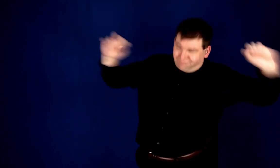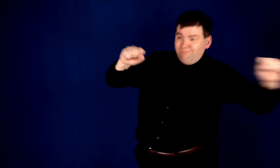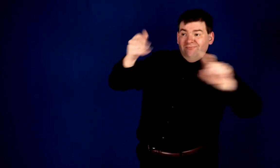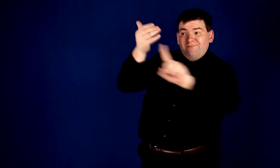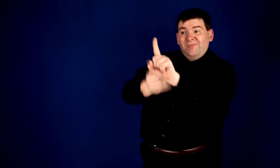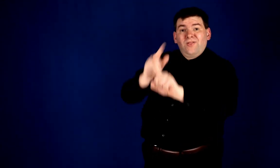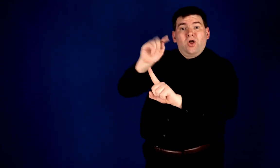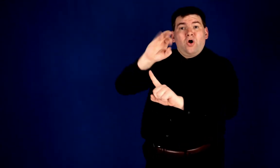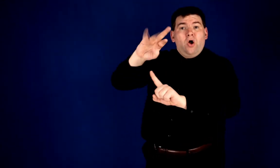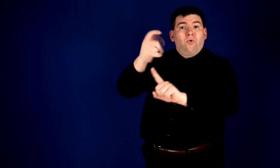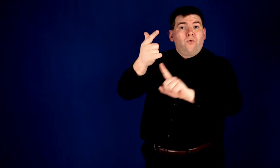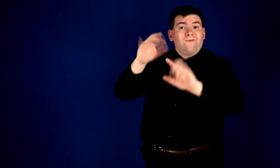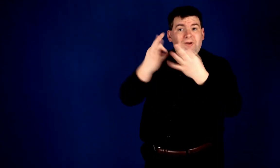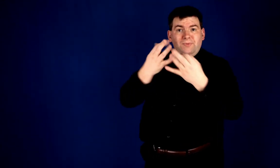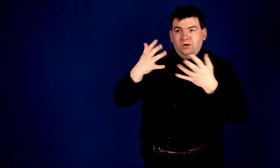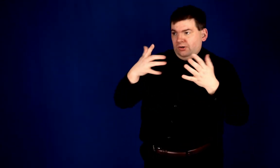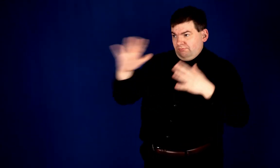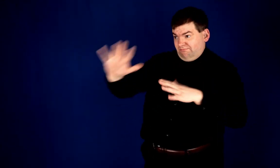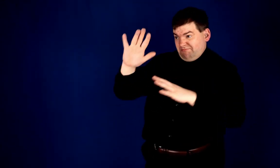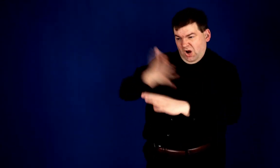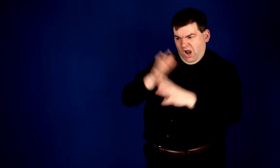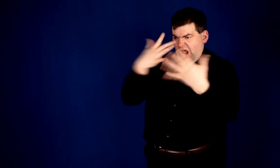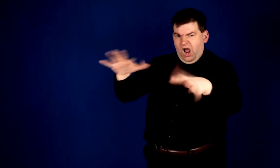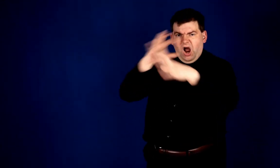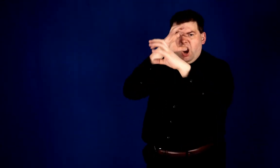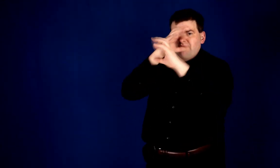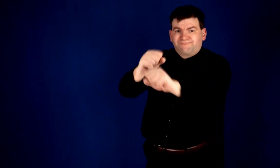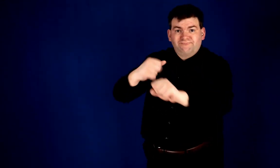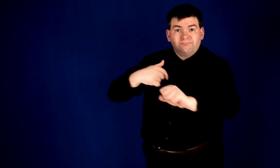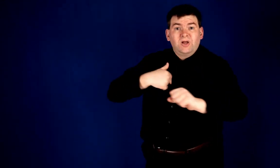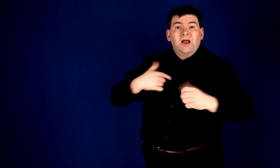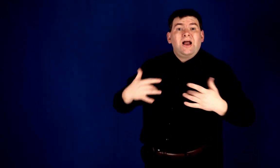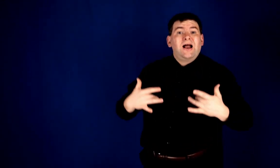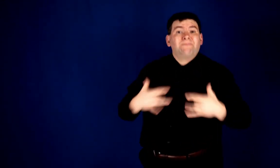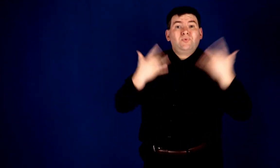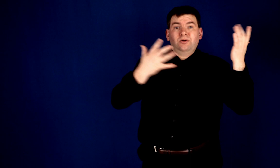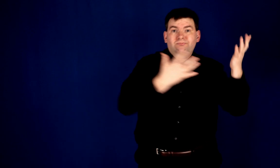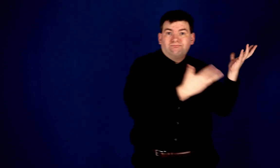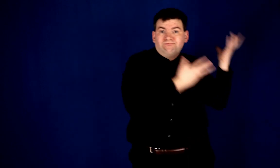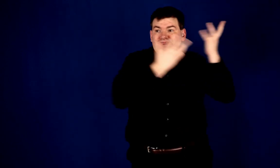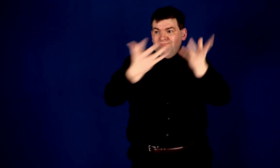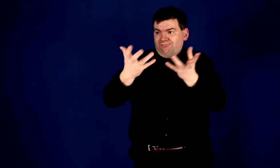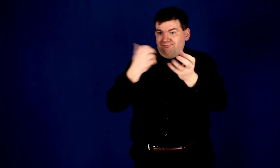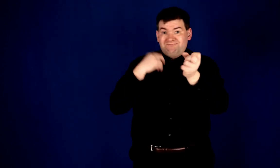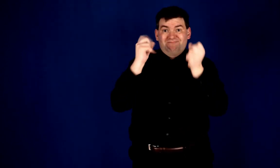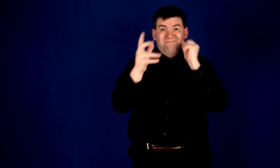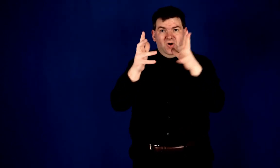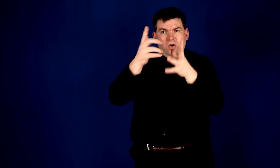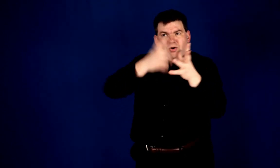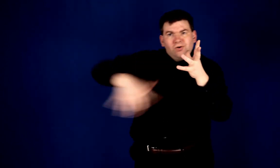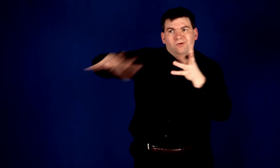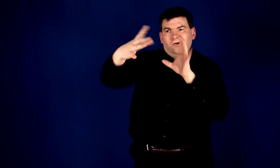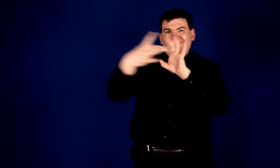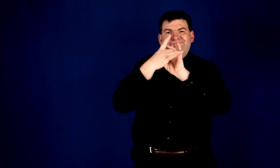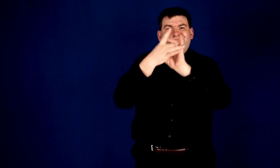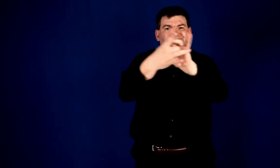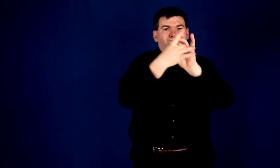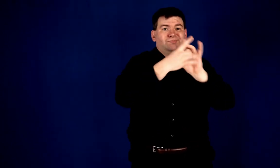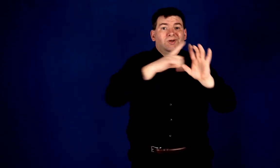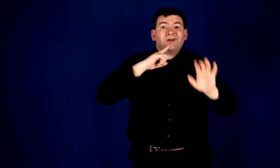thunderous applause for the mesmerizing music they've graced the world with. I am thrilled beyond words to bring my enchanting melodies to the deaf and deft-line